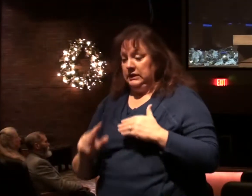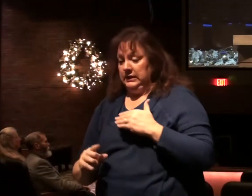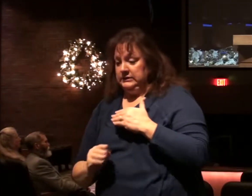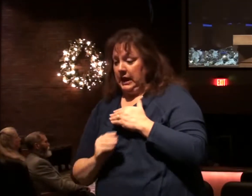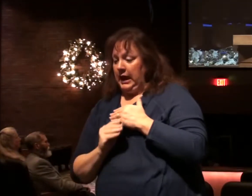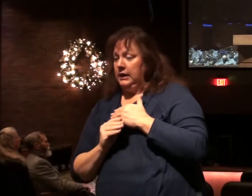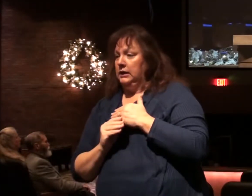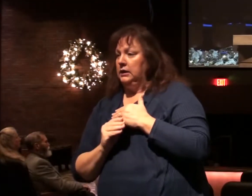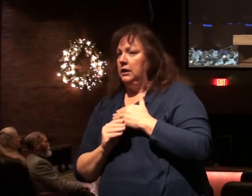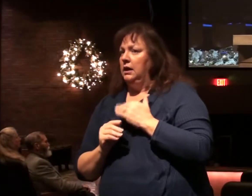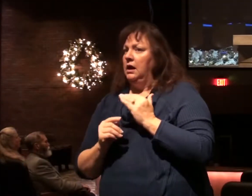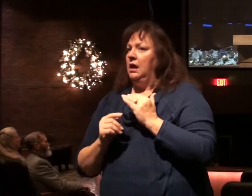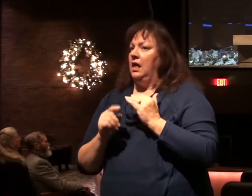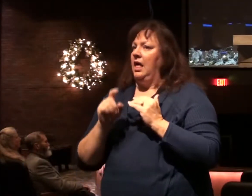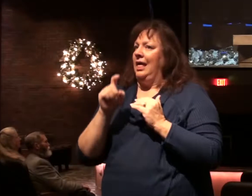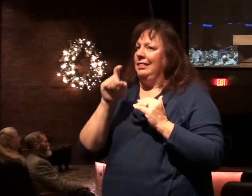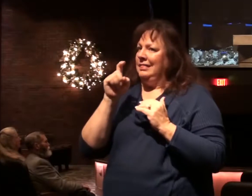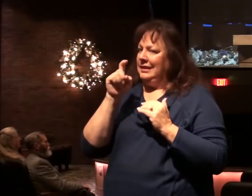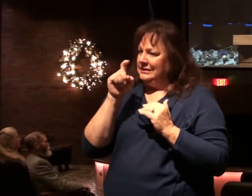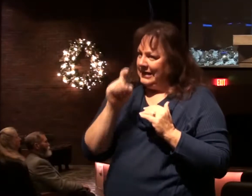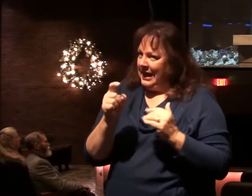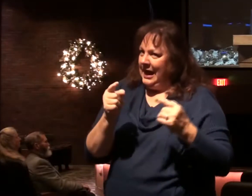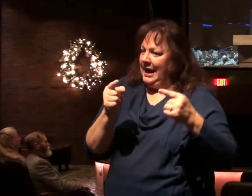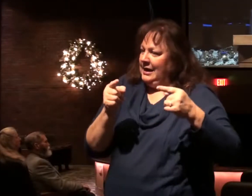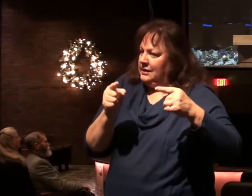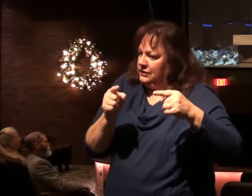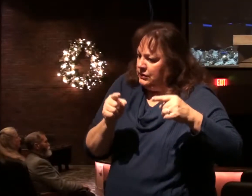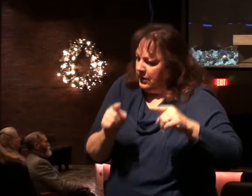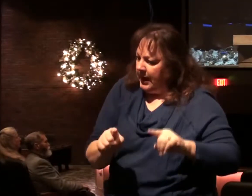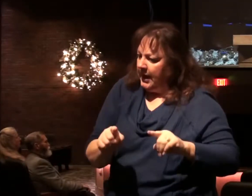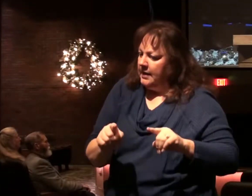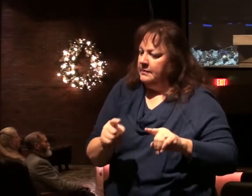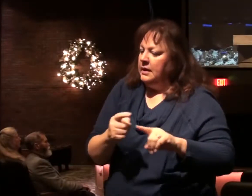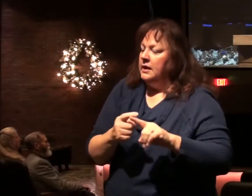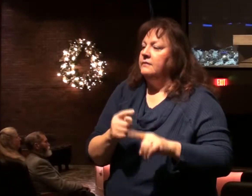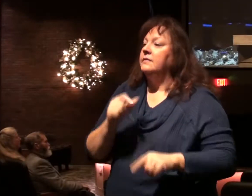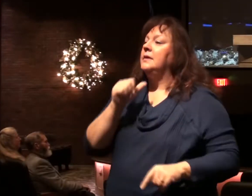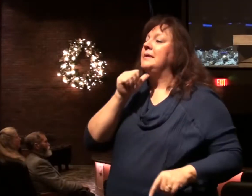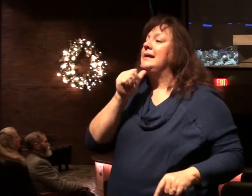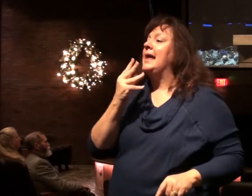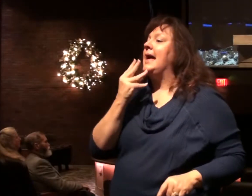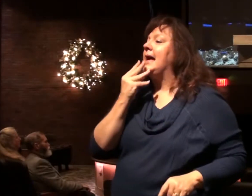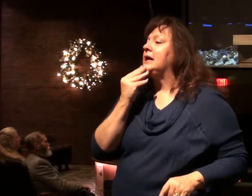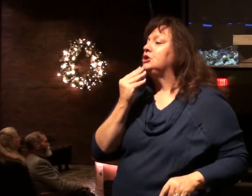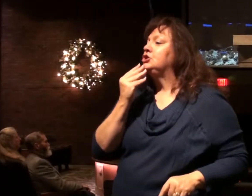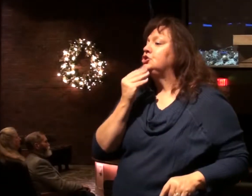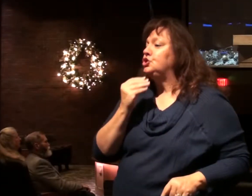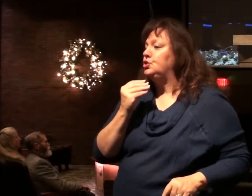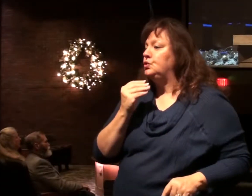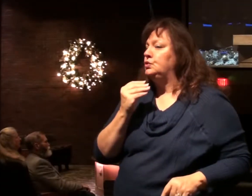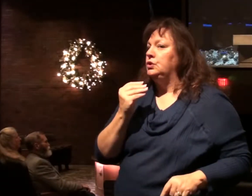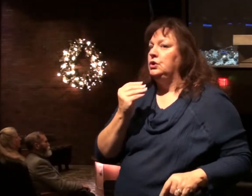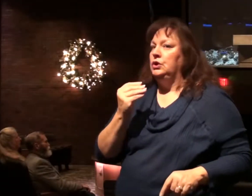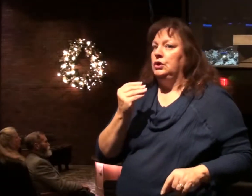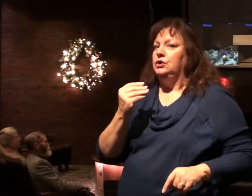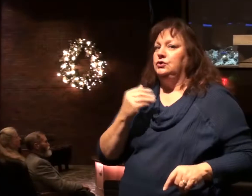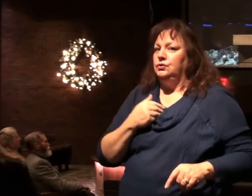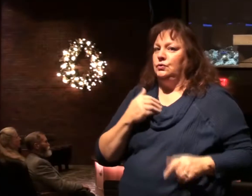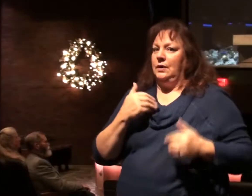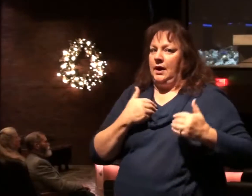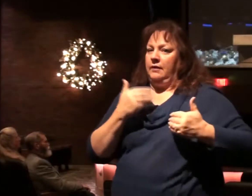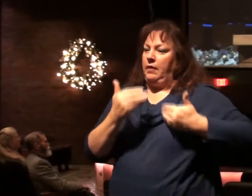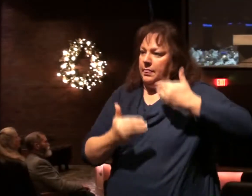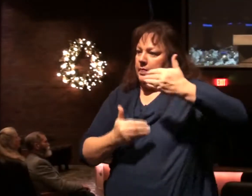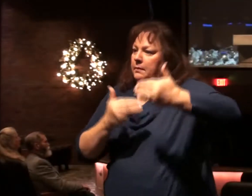this necessarily had to come from a non-Jew in order to bring them into the process.